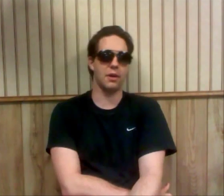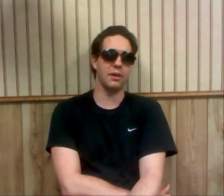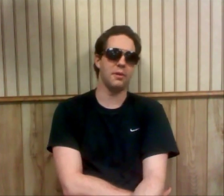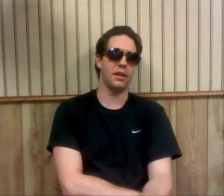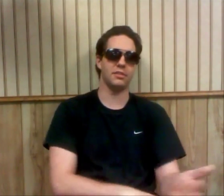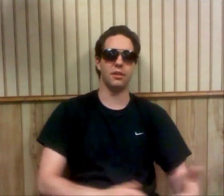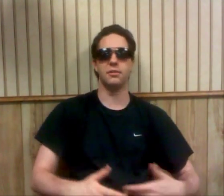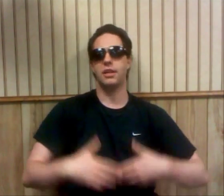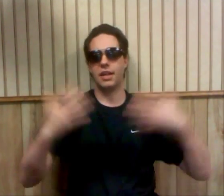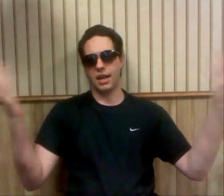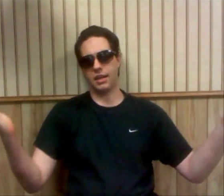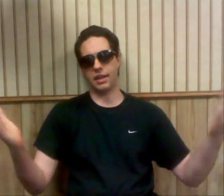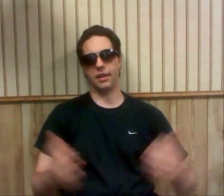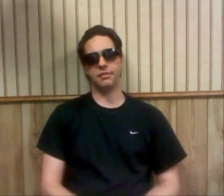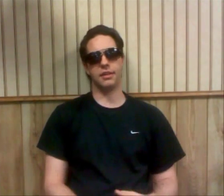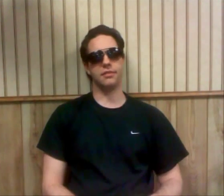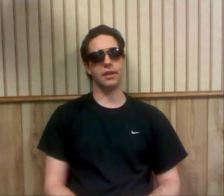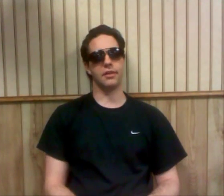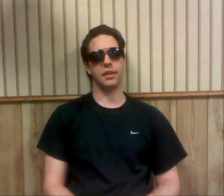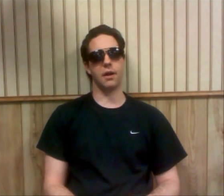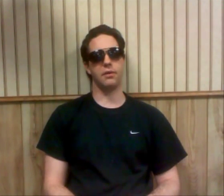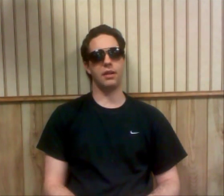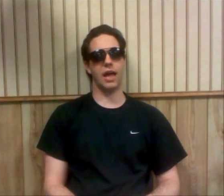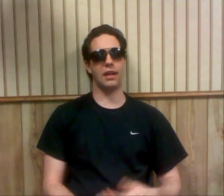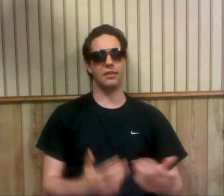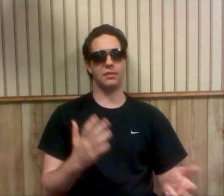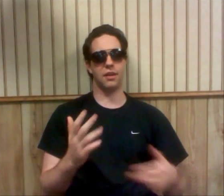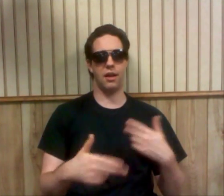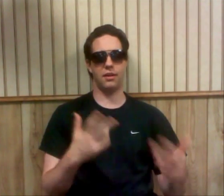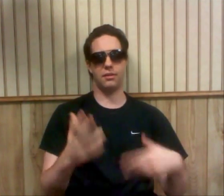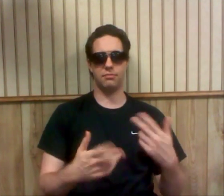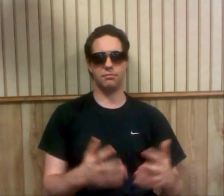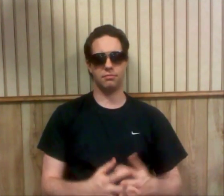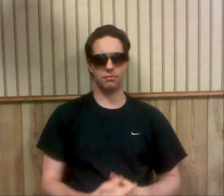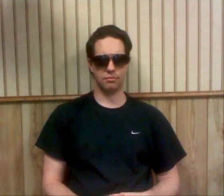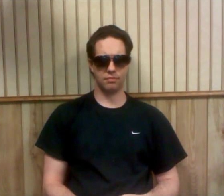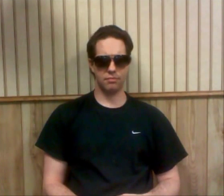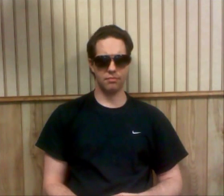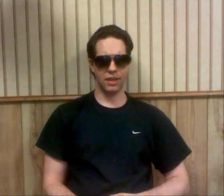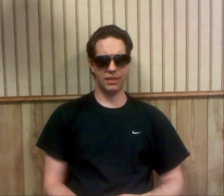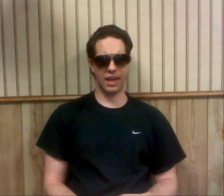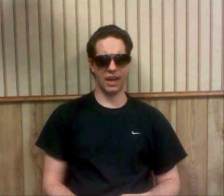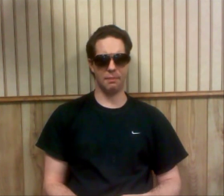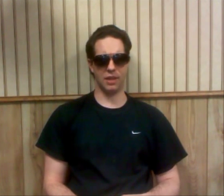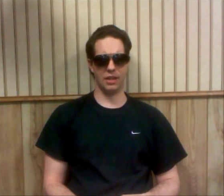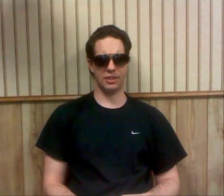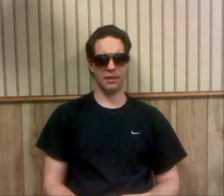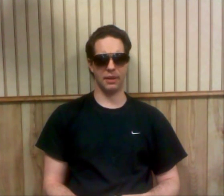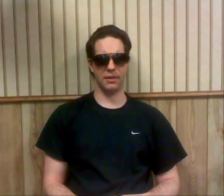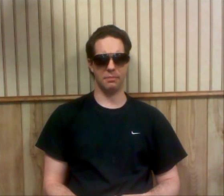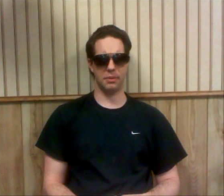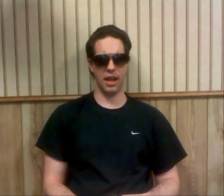right away. So, again, there you go. A lot of that type of logic coming into play.